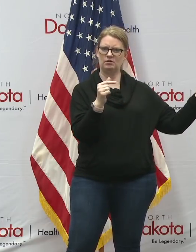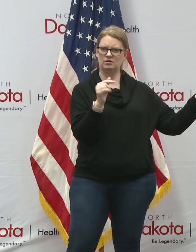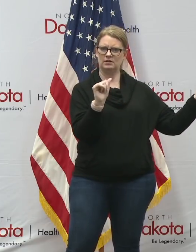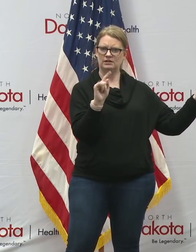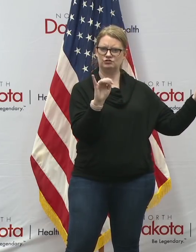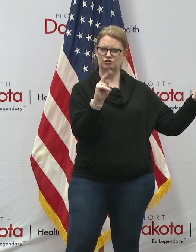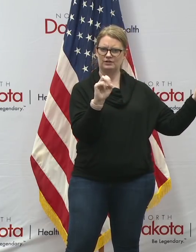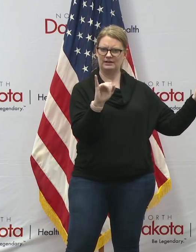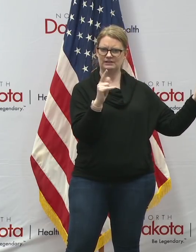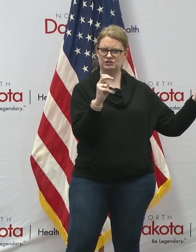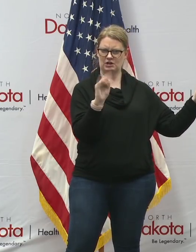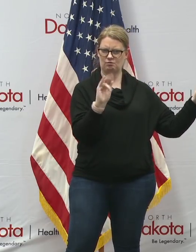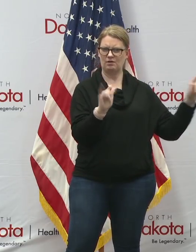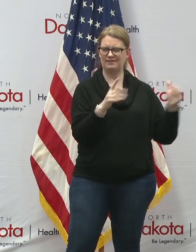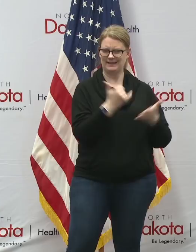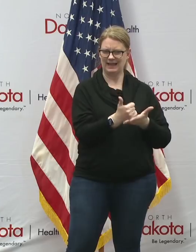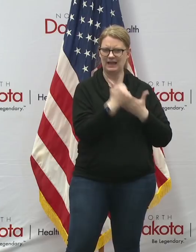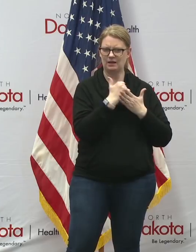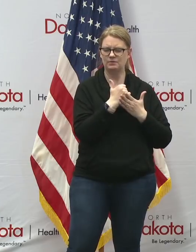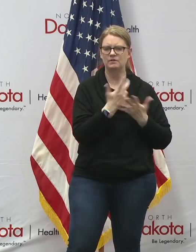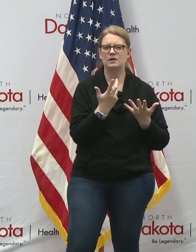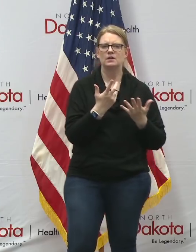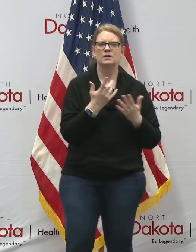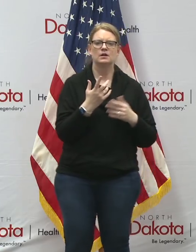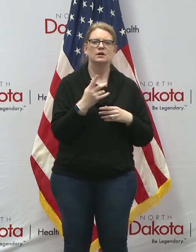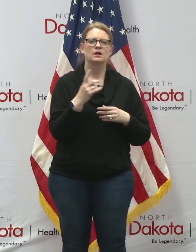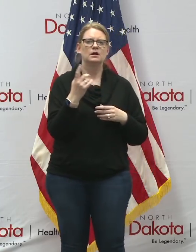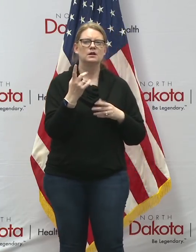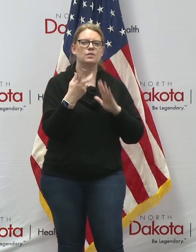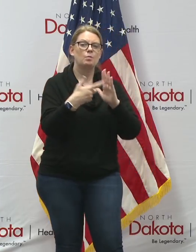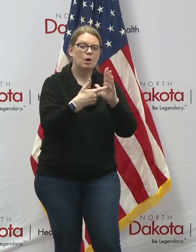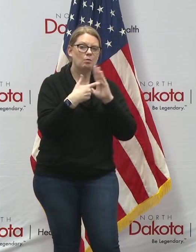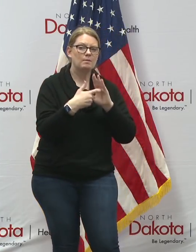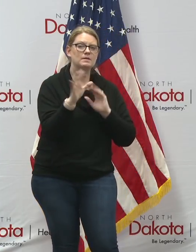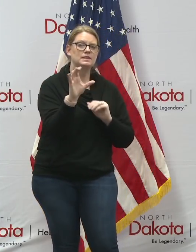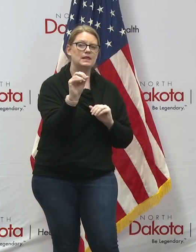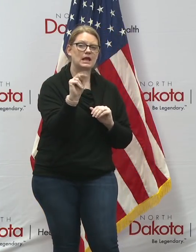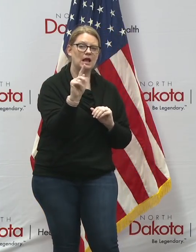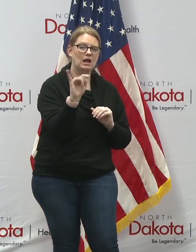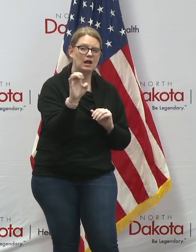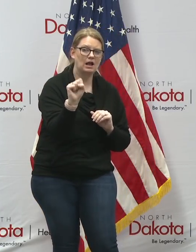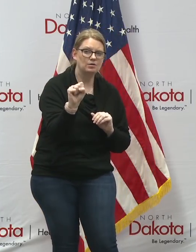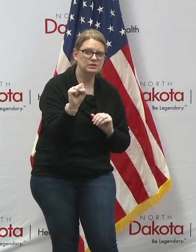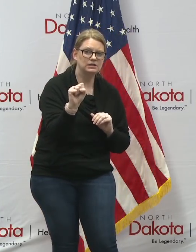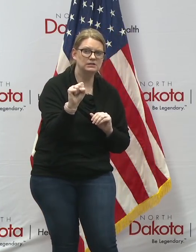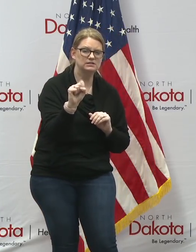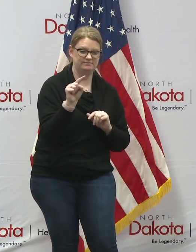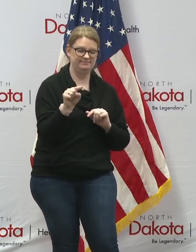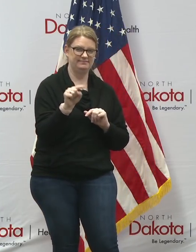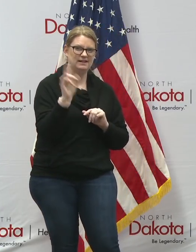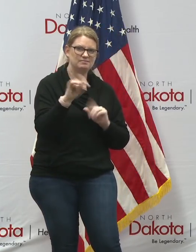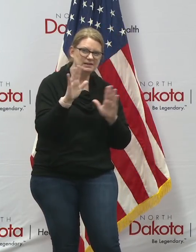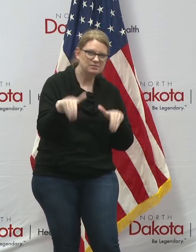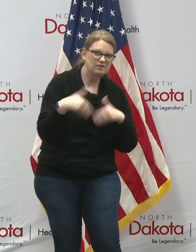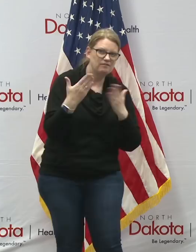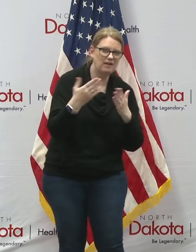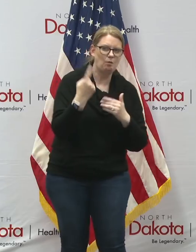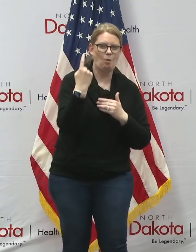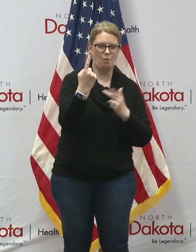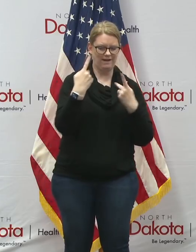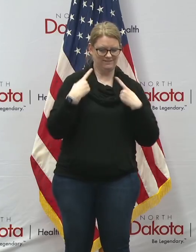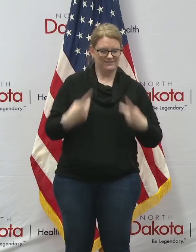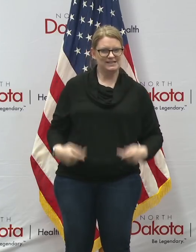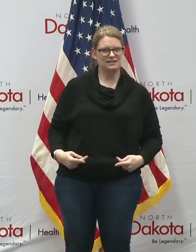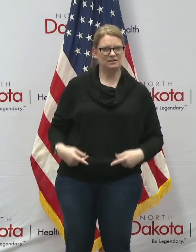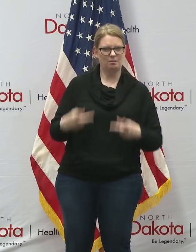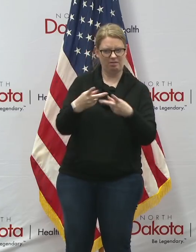which was removing the requirement that counties must provide at least one physical polling place